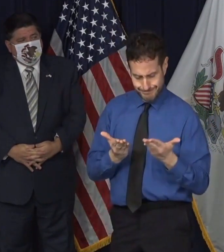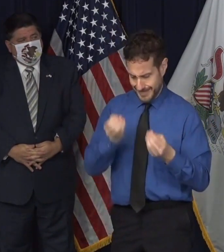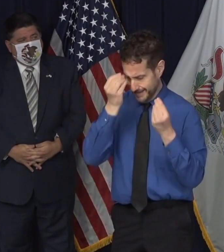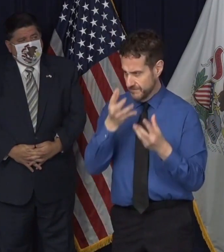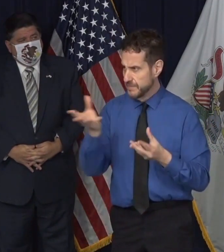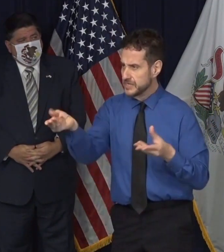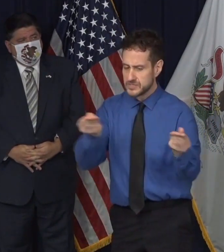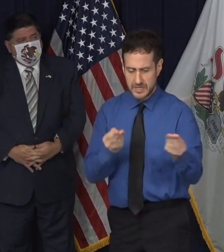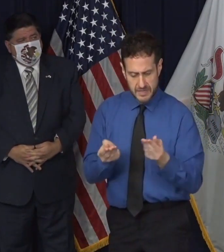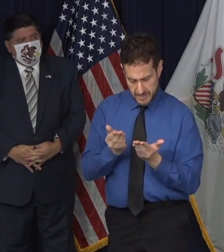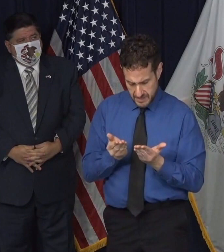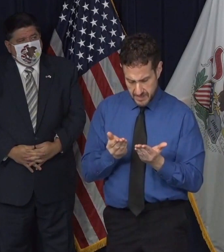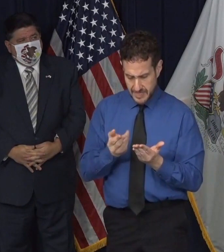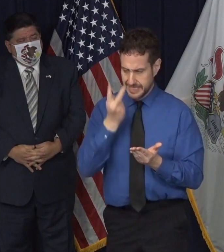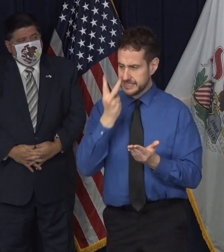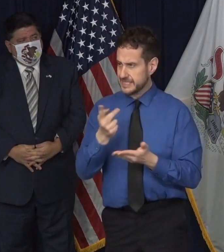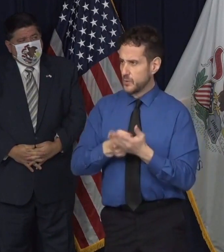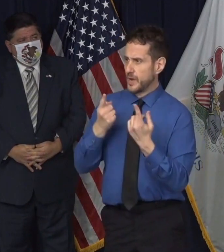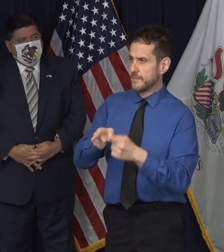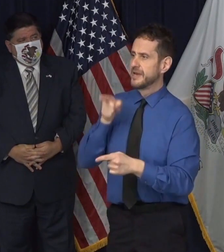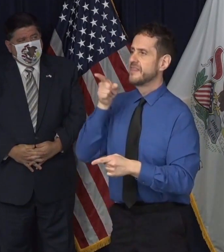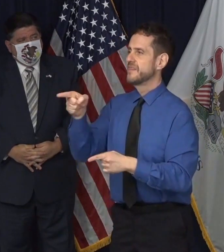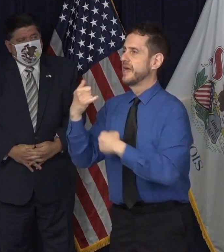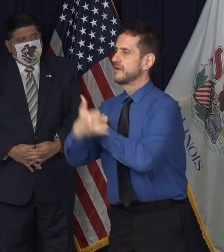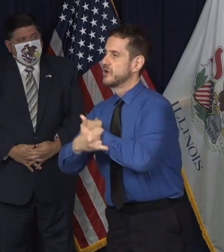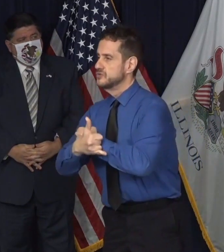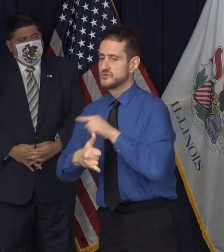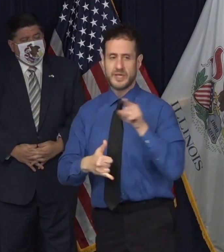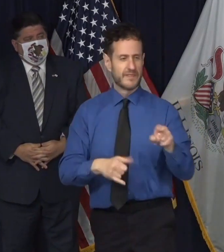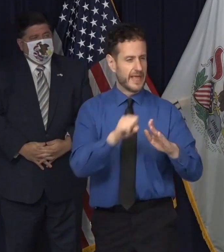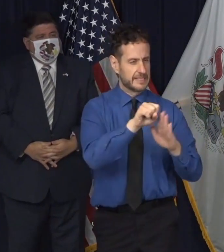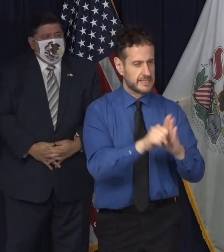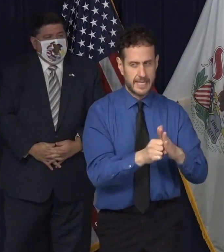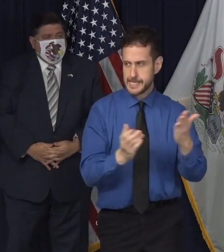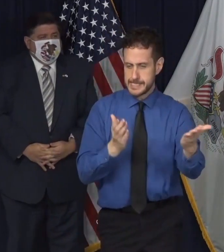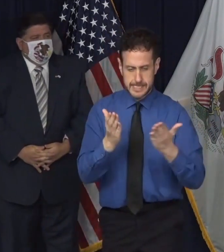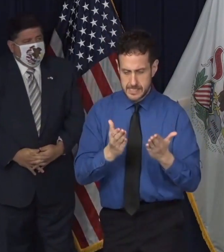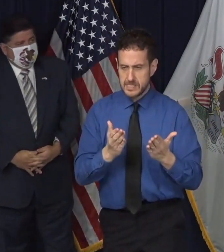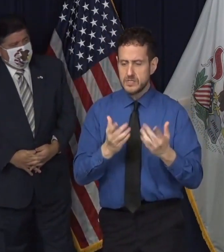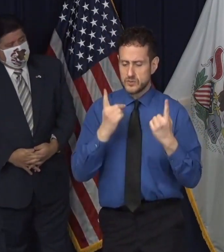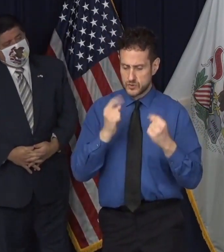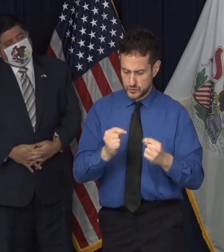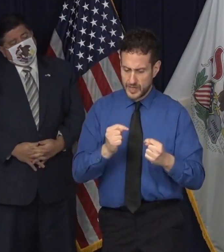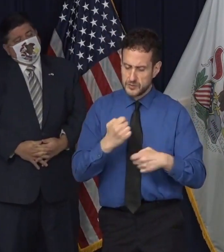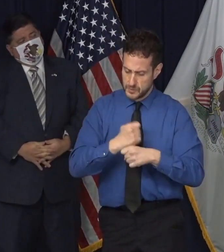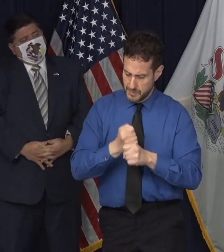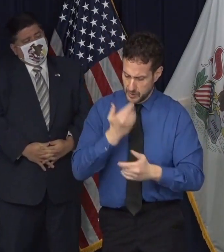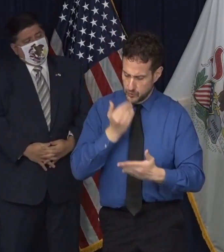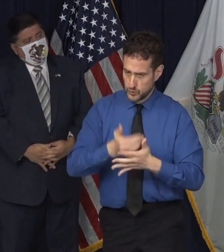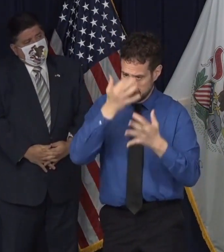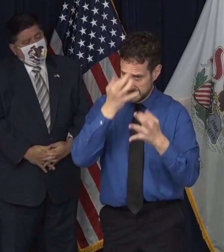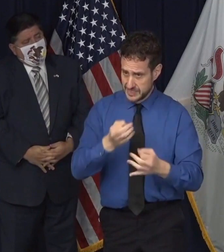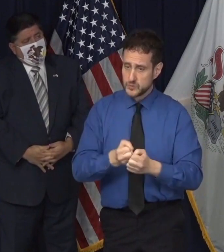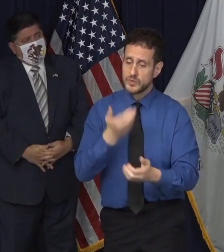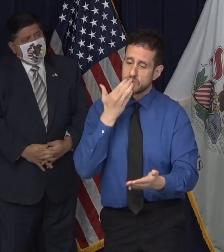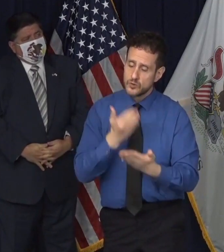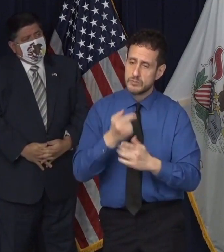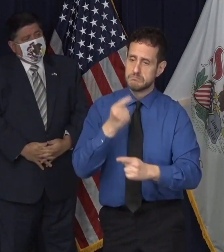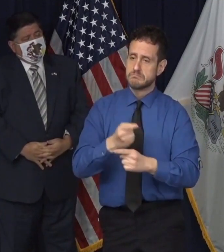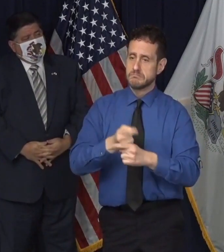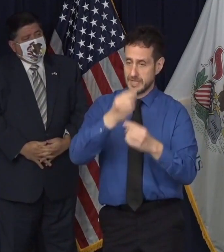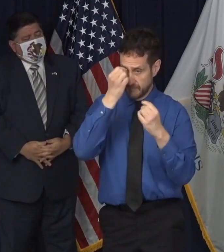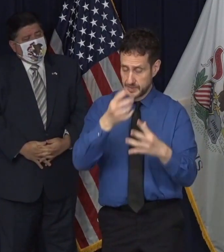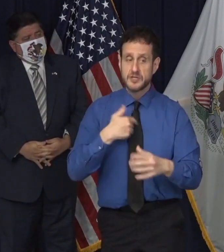in other settings as well, to try to make the most informed decisions. You know, I am working with IHSA,